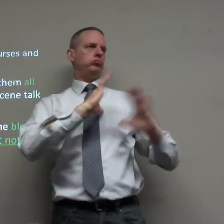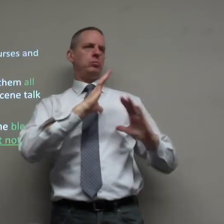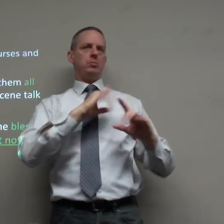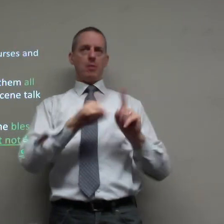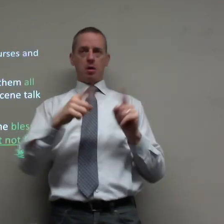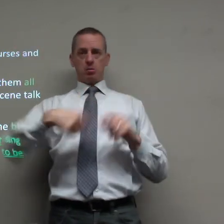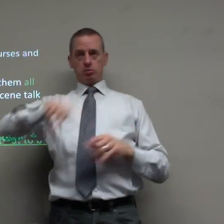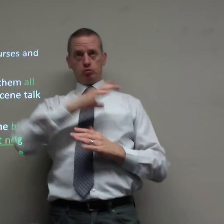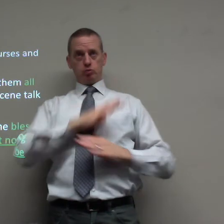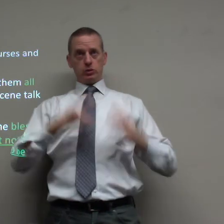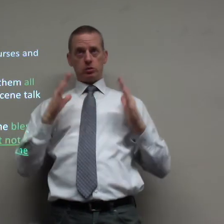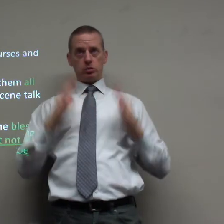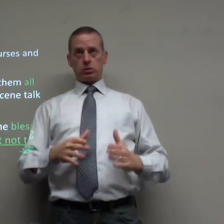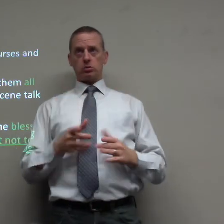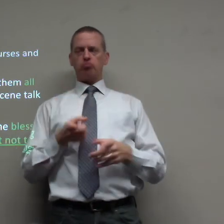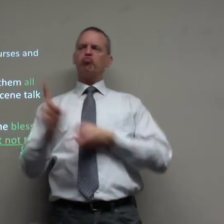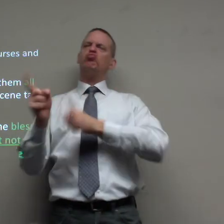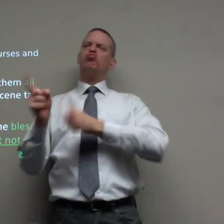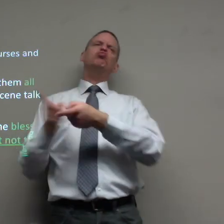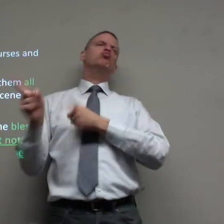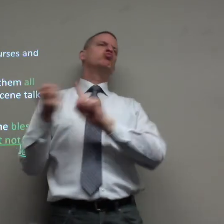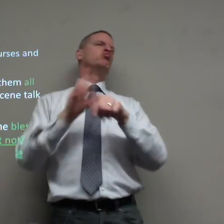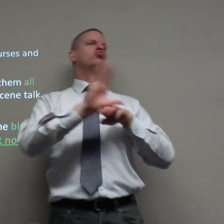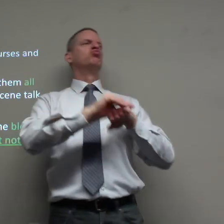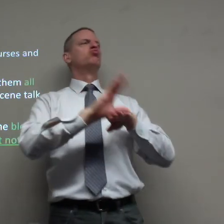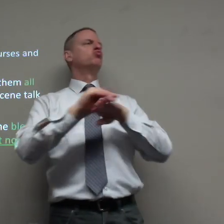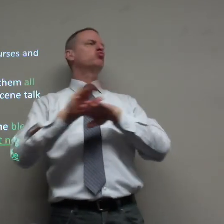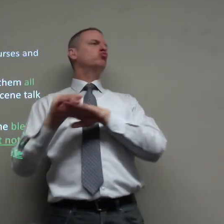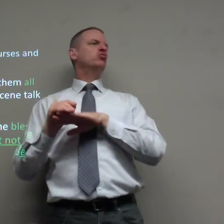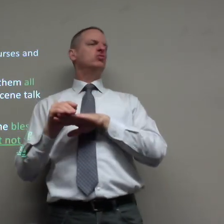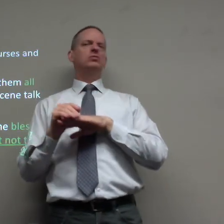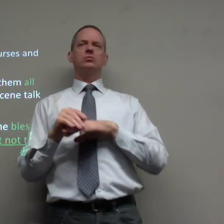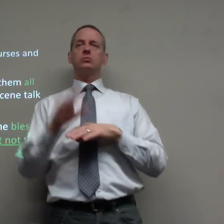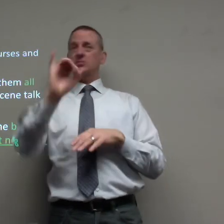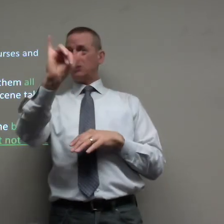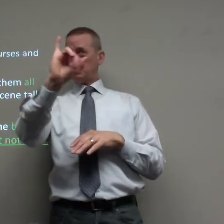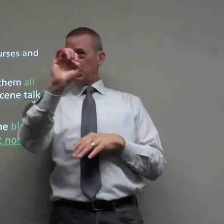speak of corrections but you shouldn't try to offend them and put them down